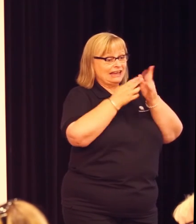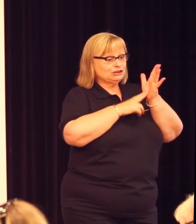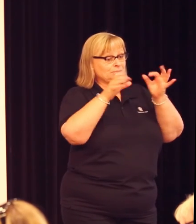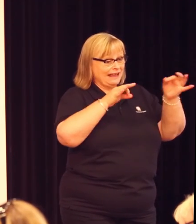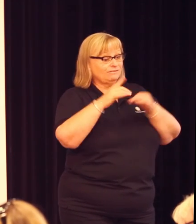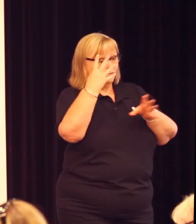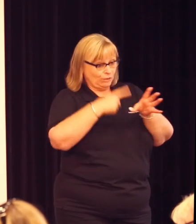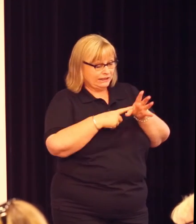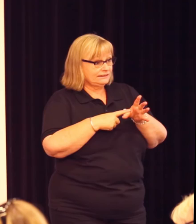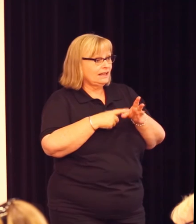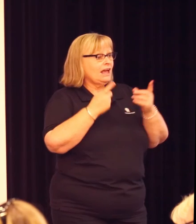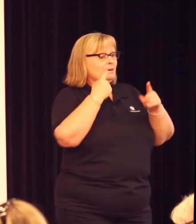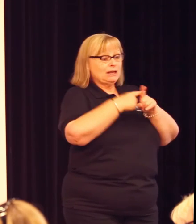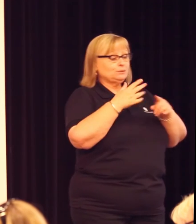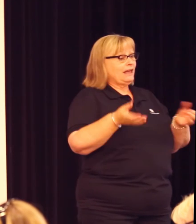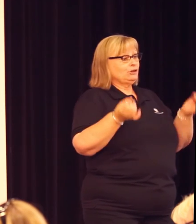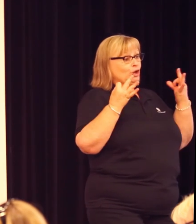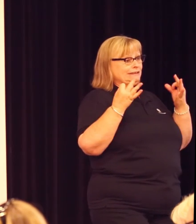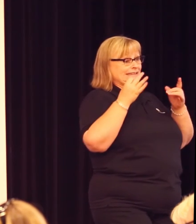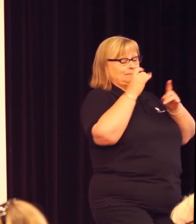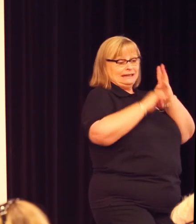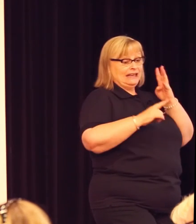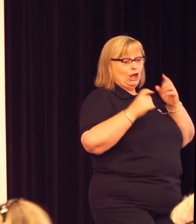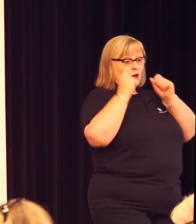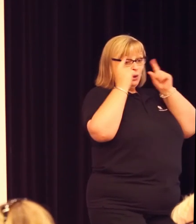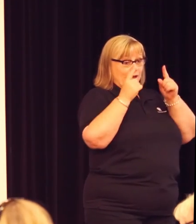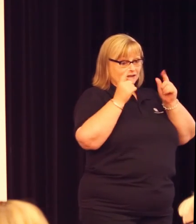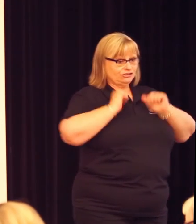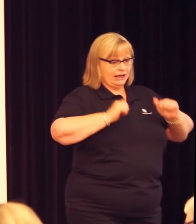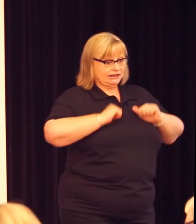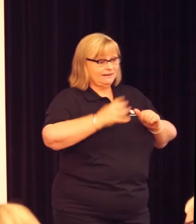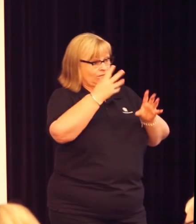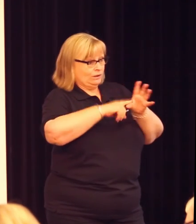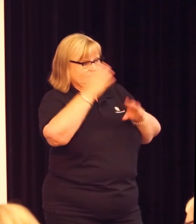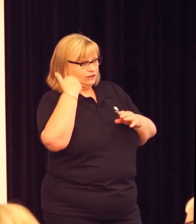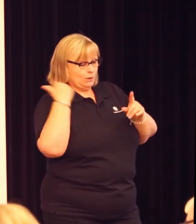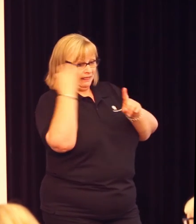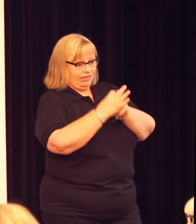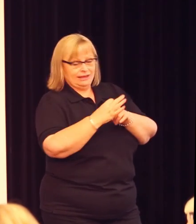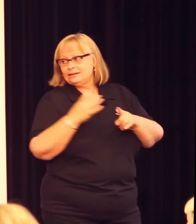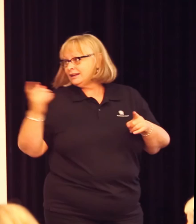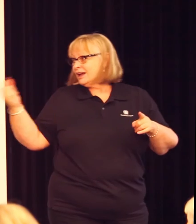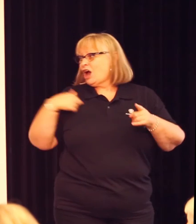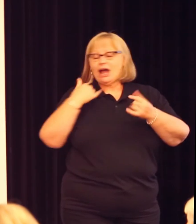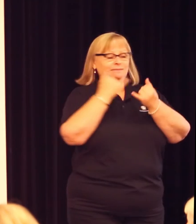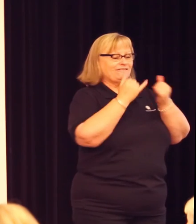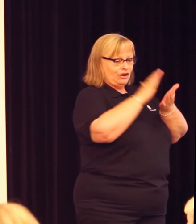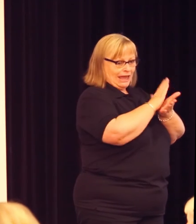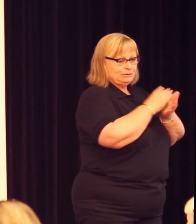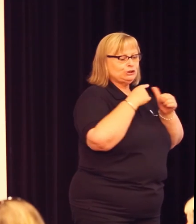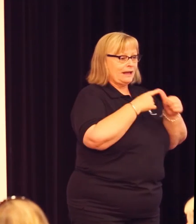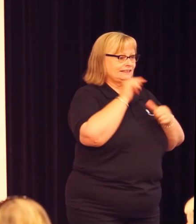and we also have no disability awareness training, even when it was offered four years ago? Yep, very happy to answer that. So